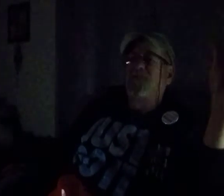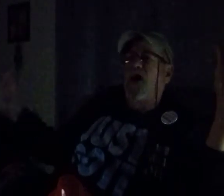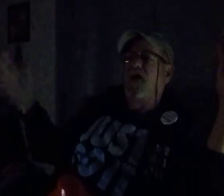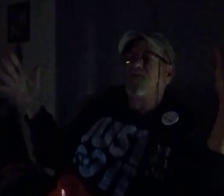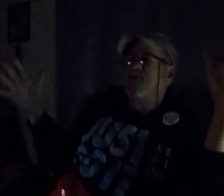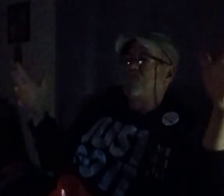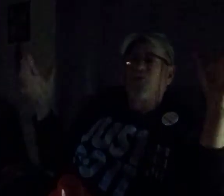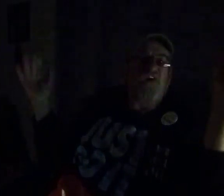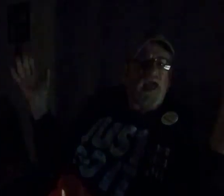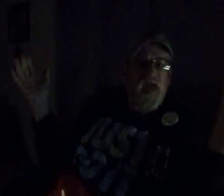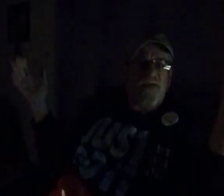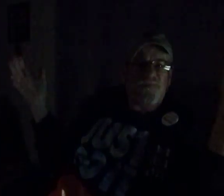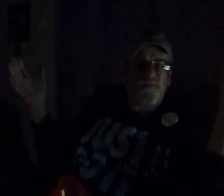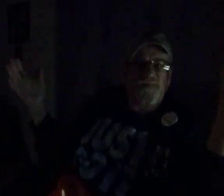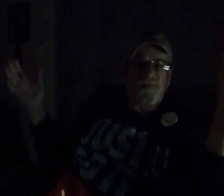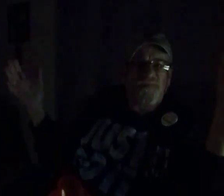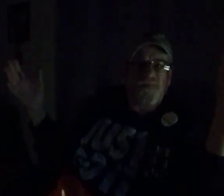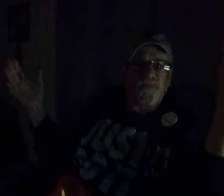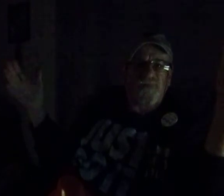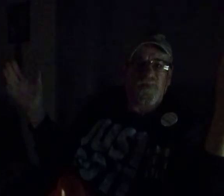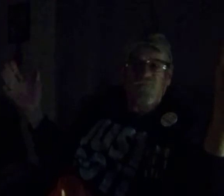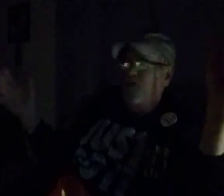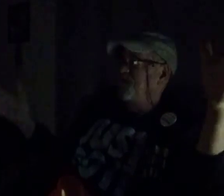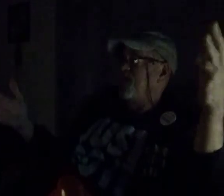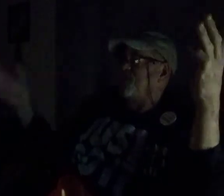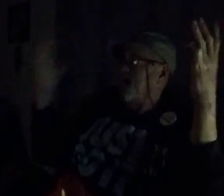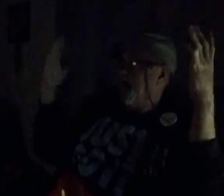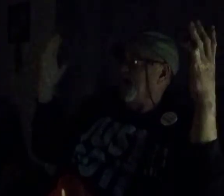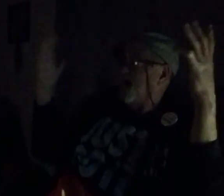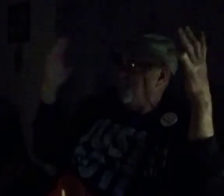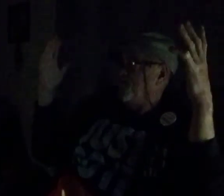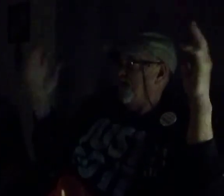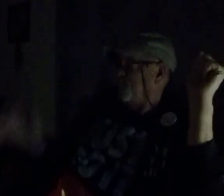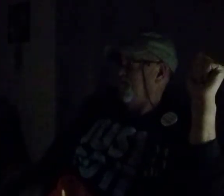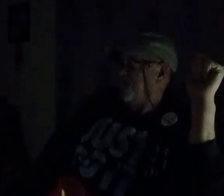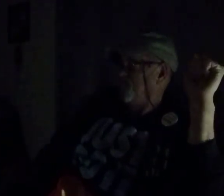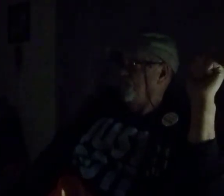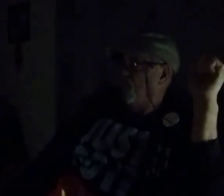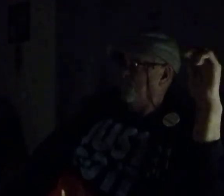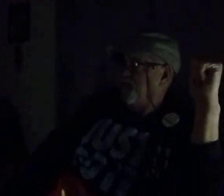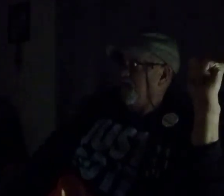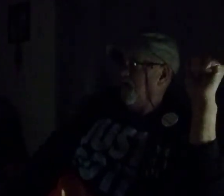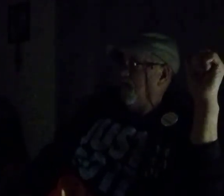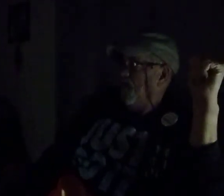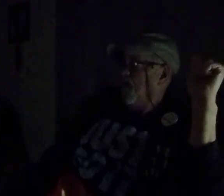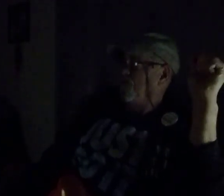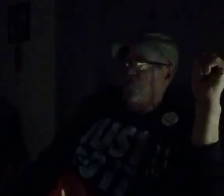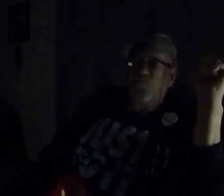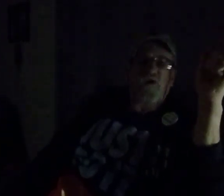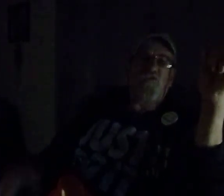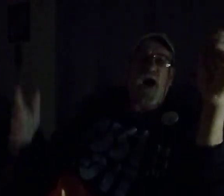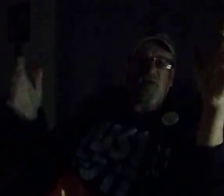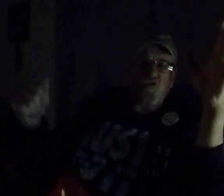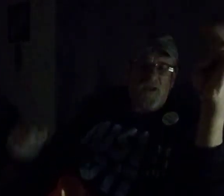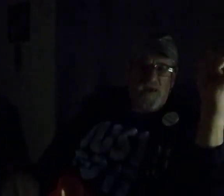thought, this was a game. This guy comes to my face, and told me, excuse me, you have to leave.